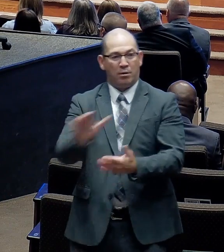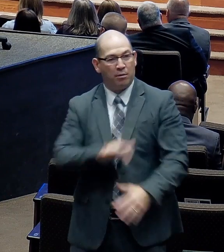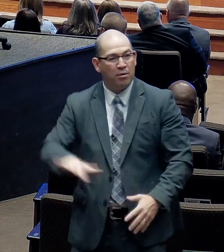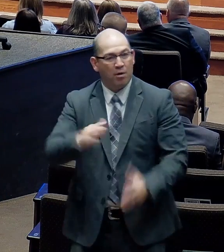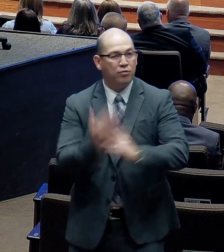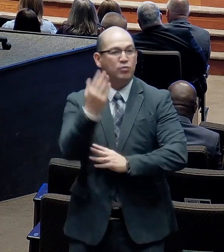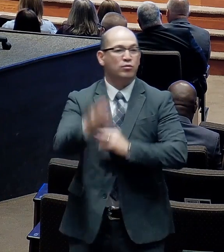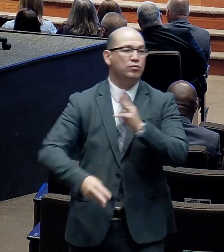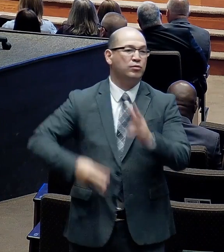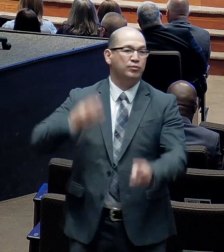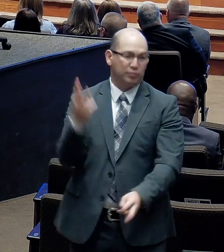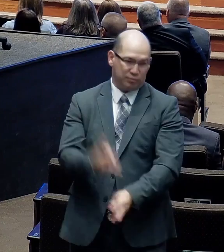The world.